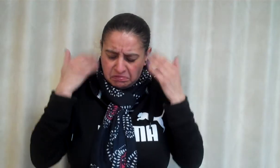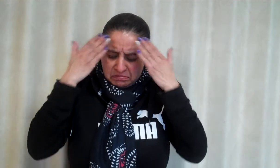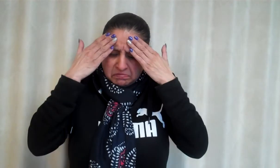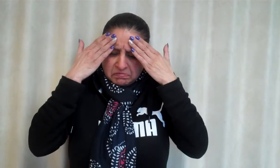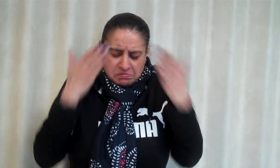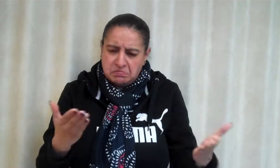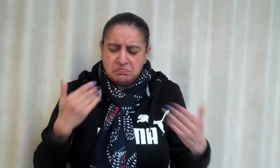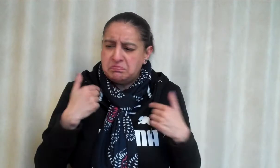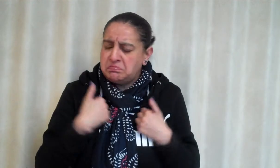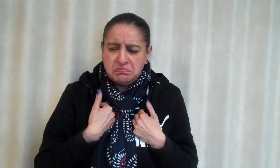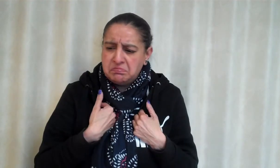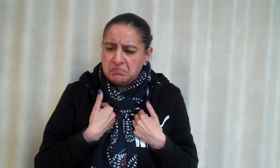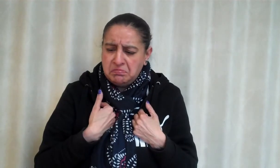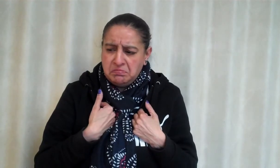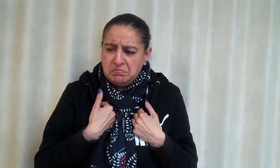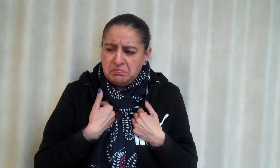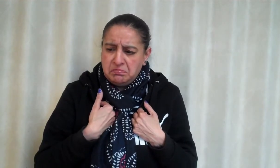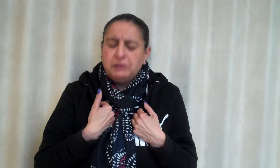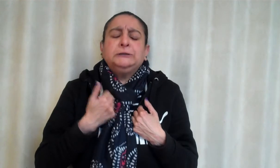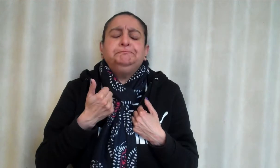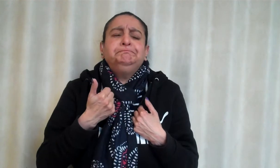No, I don't know what that is.